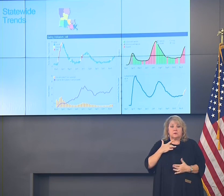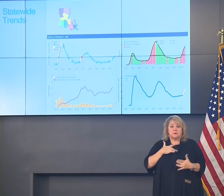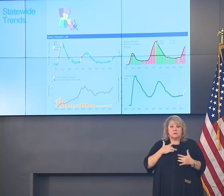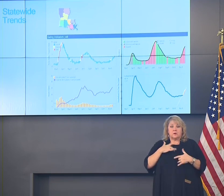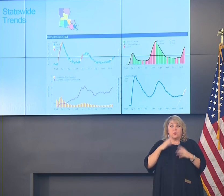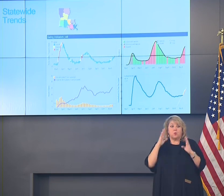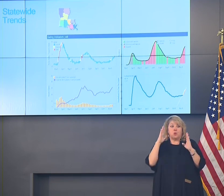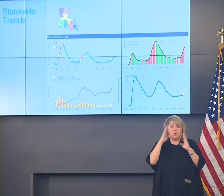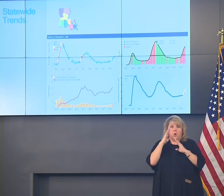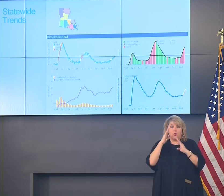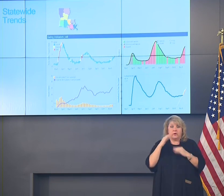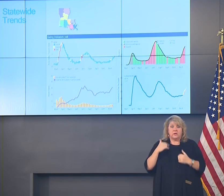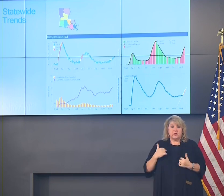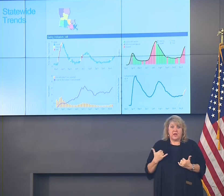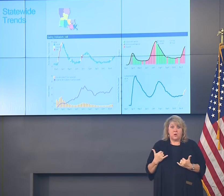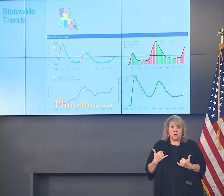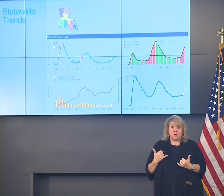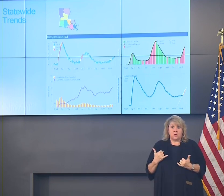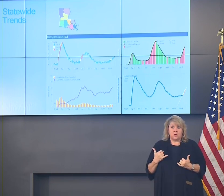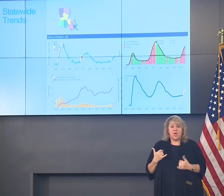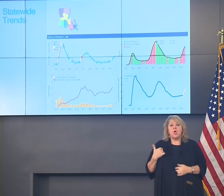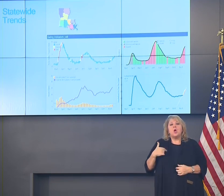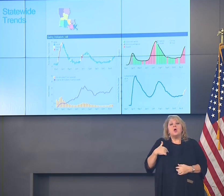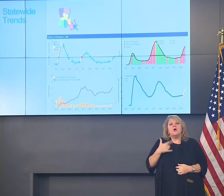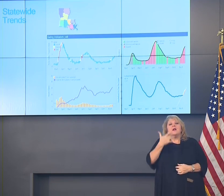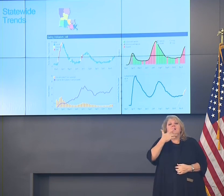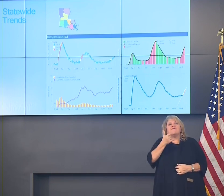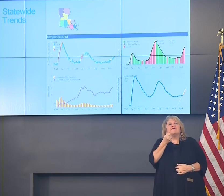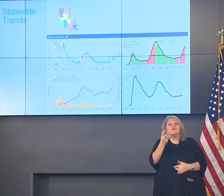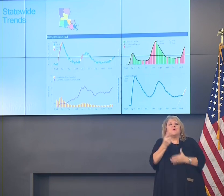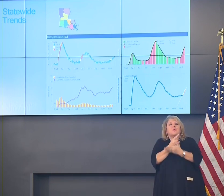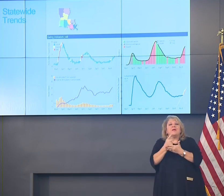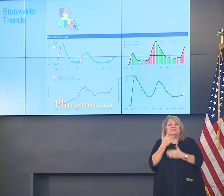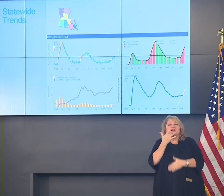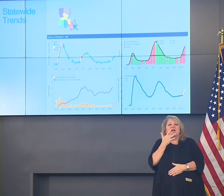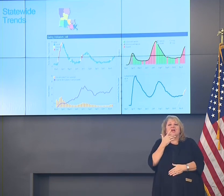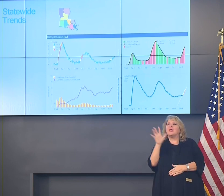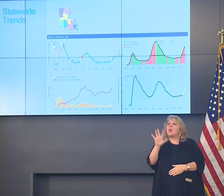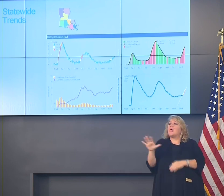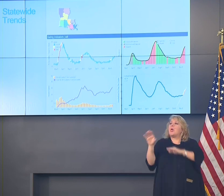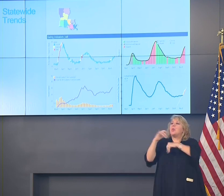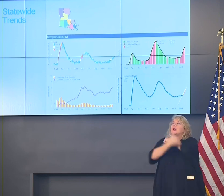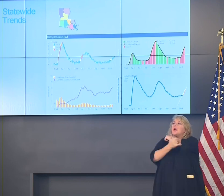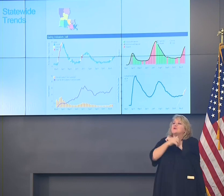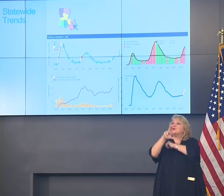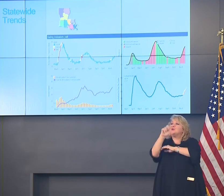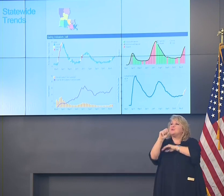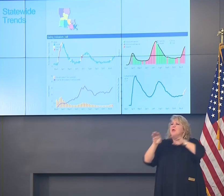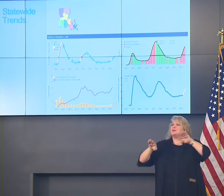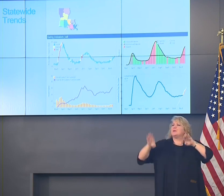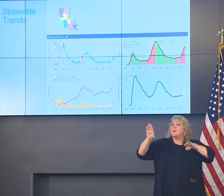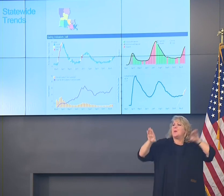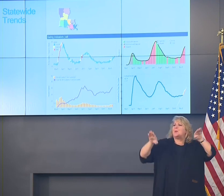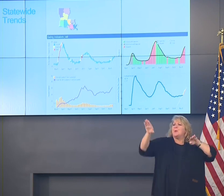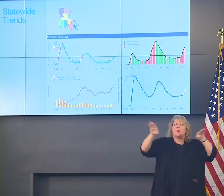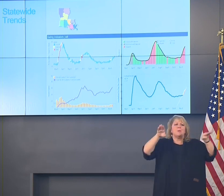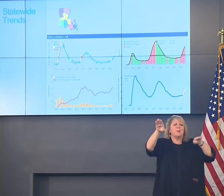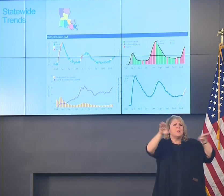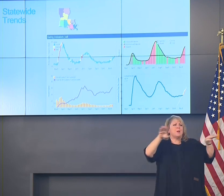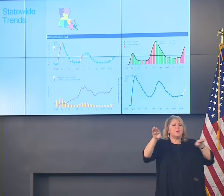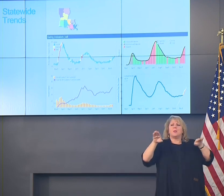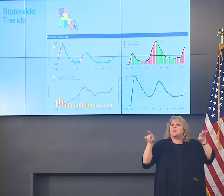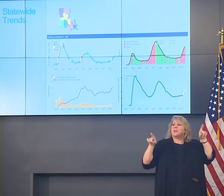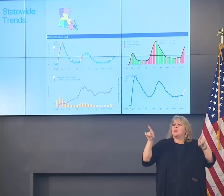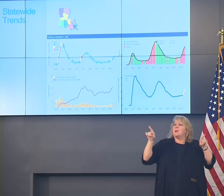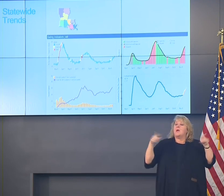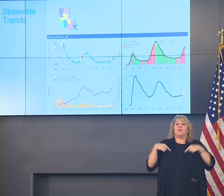question about that. We were lucky for a few weeks watching the rest of the country really go up and up with COVID and we